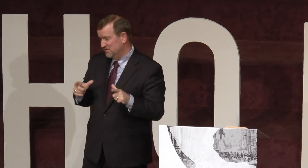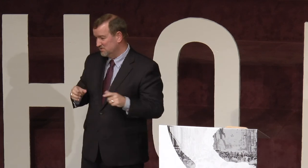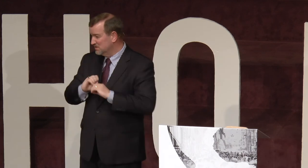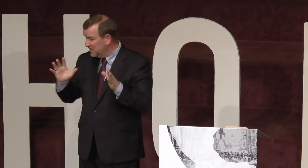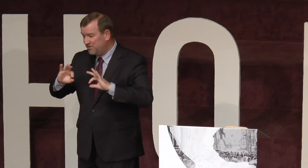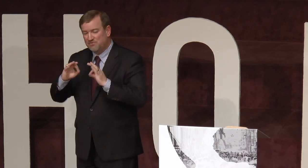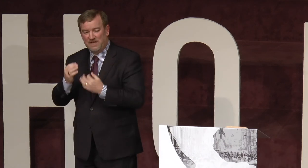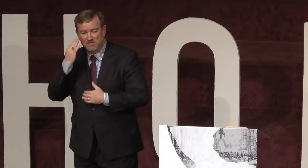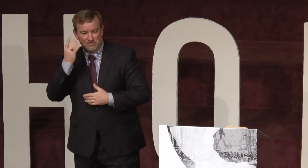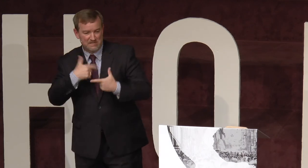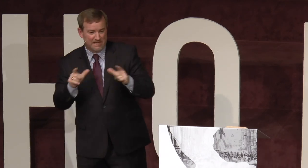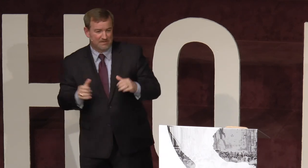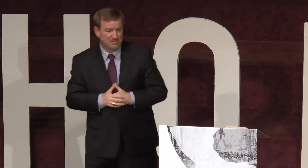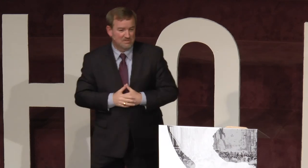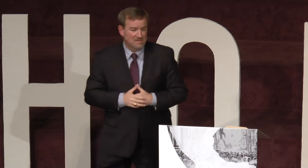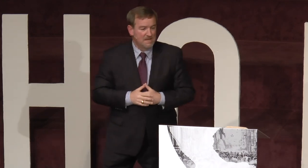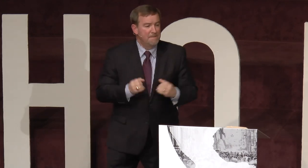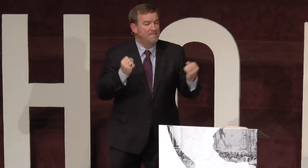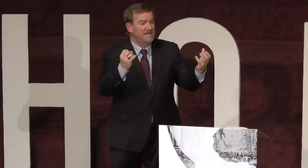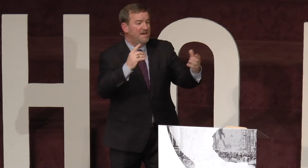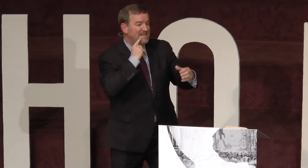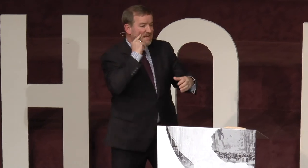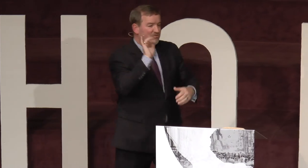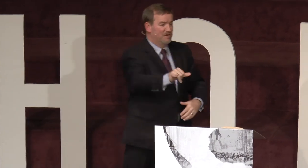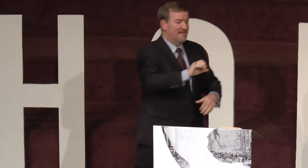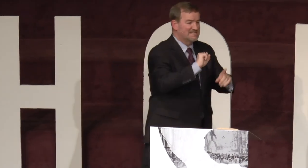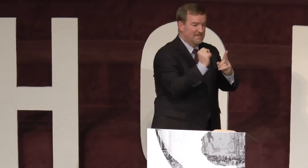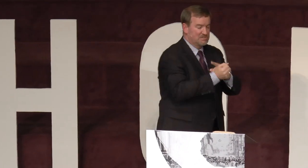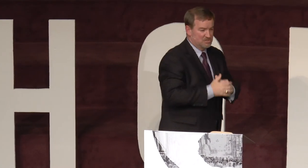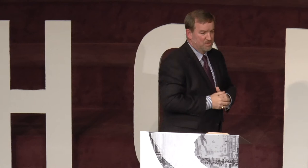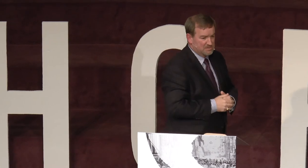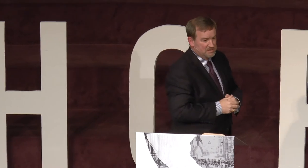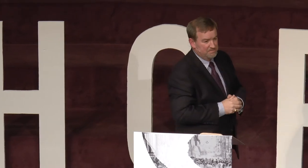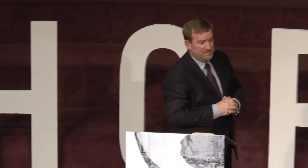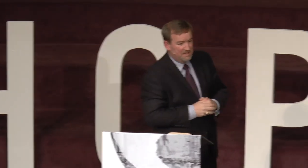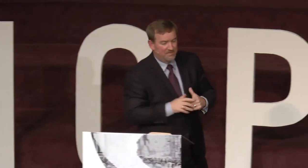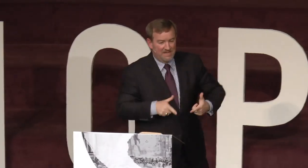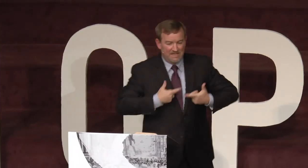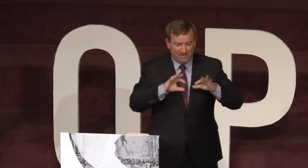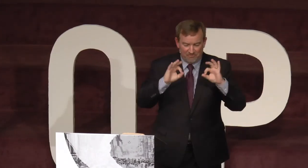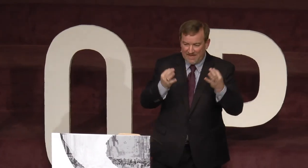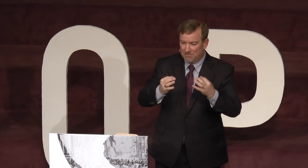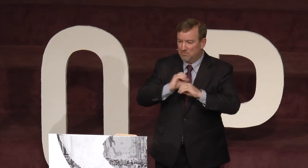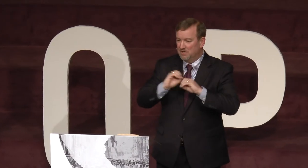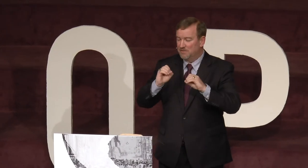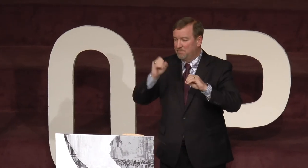language. None of his family knows sign language. Many, many deaf are in that same situation. They live in a family where the